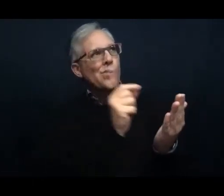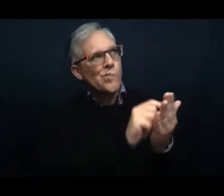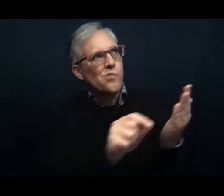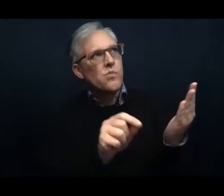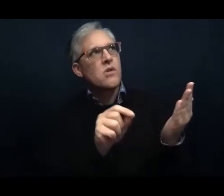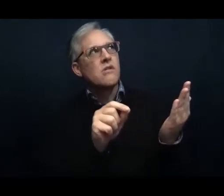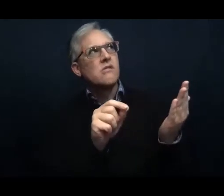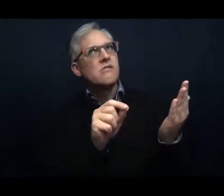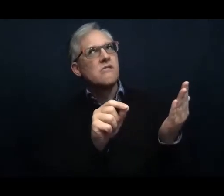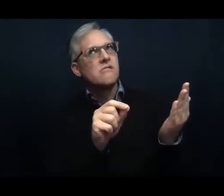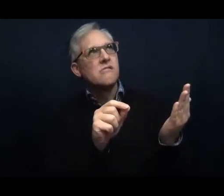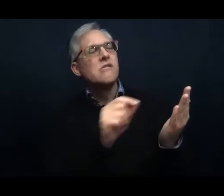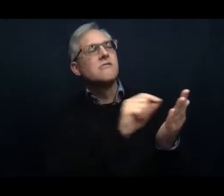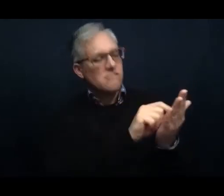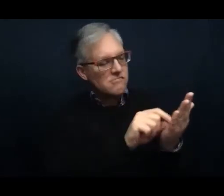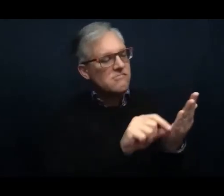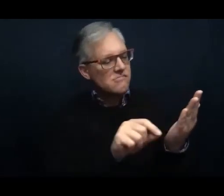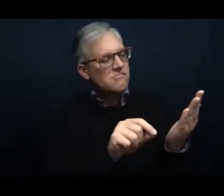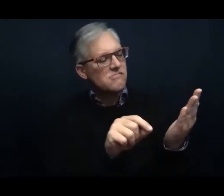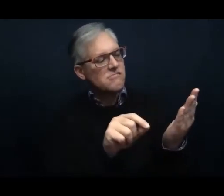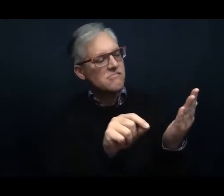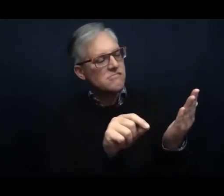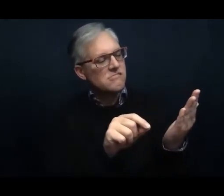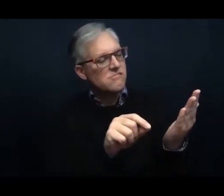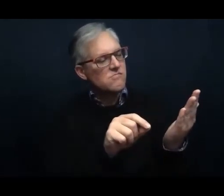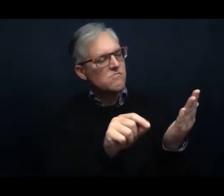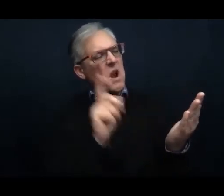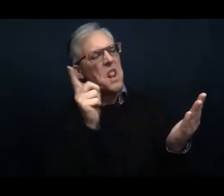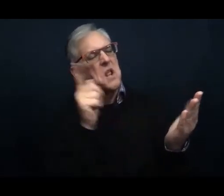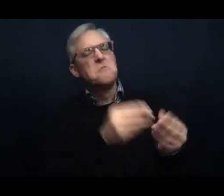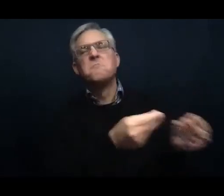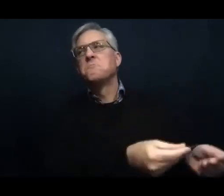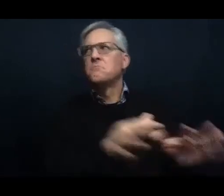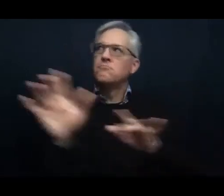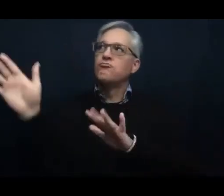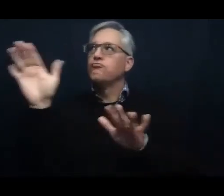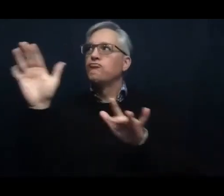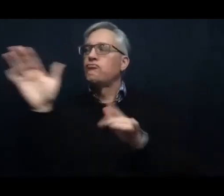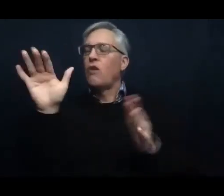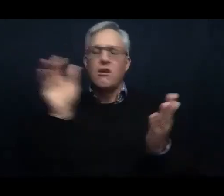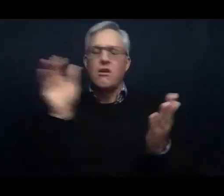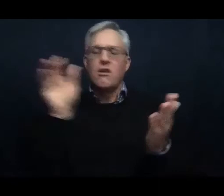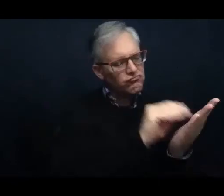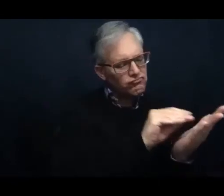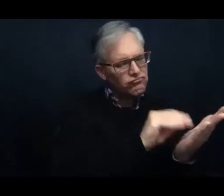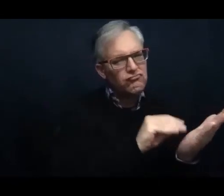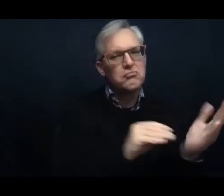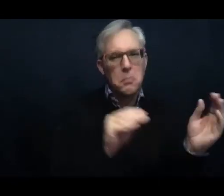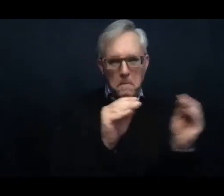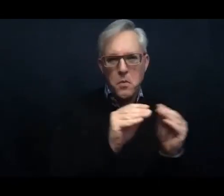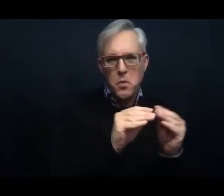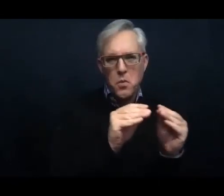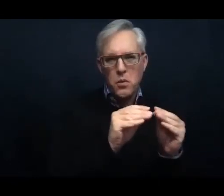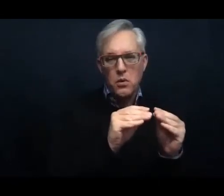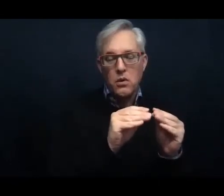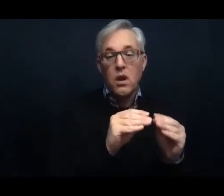fear, when we're worried, we can't really think. Our brains kind of go into